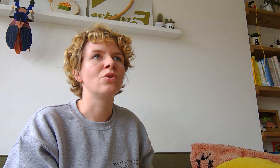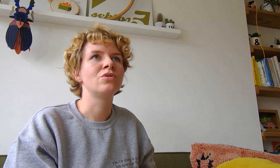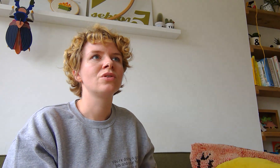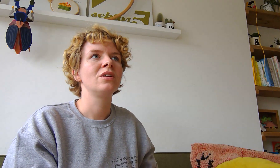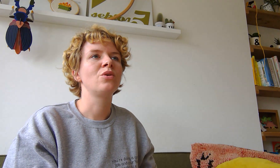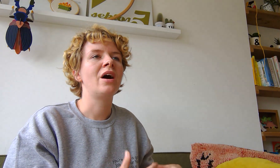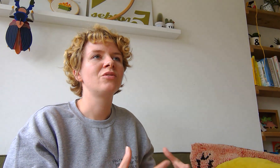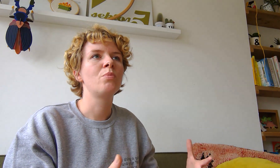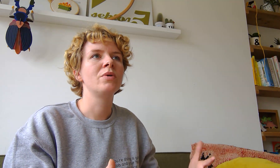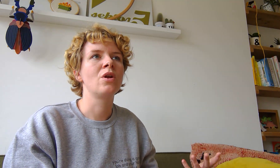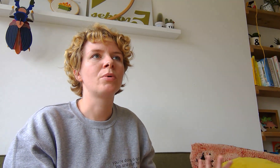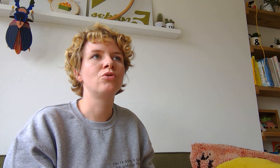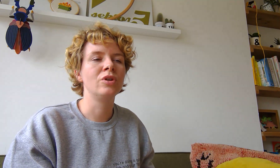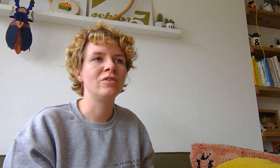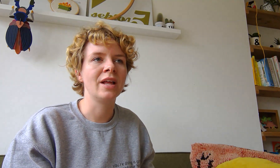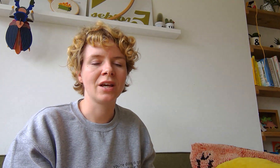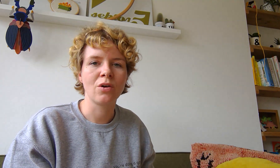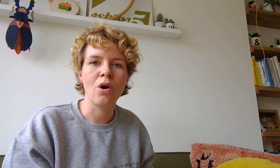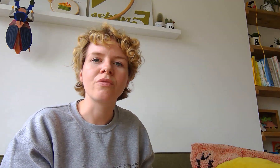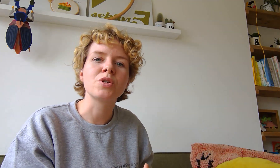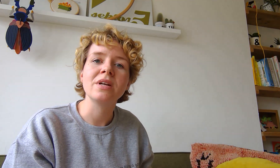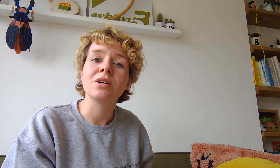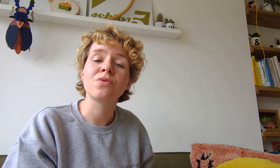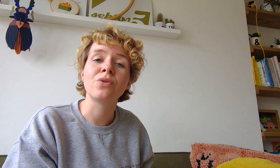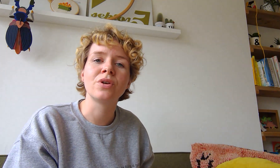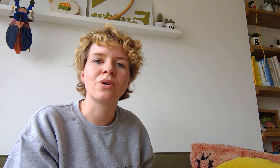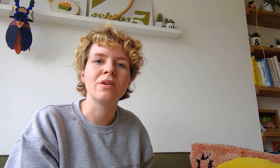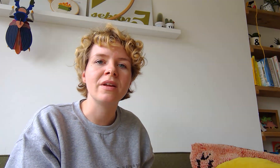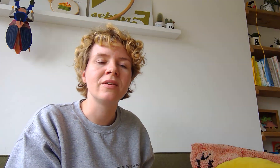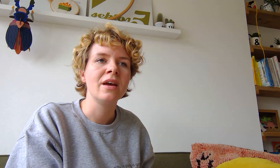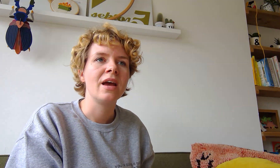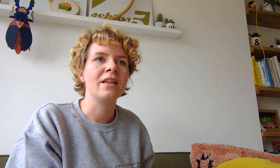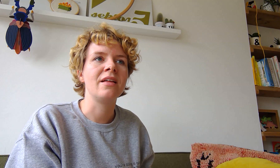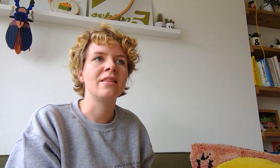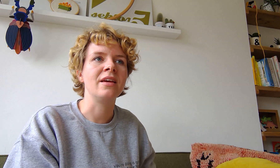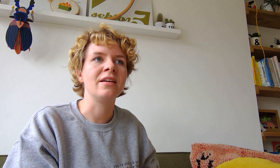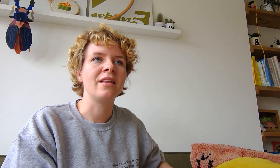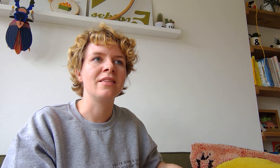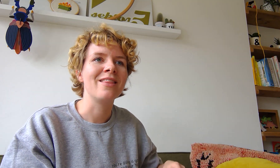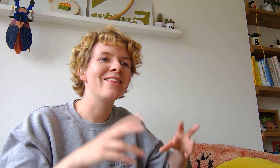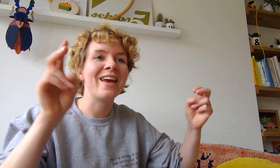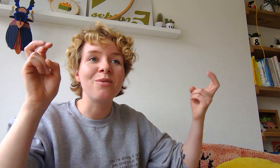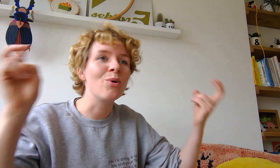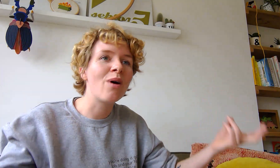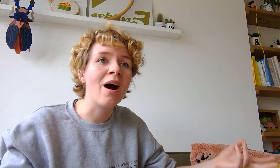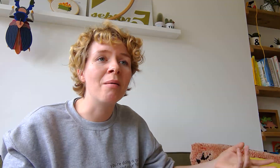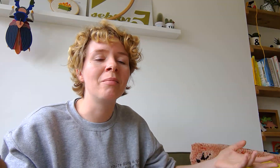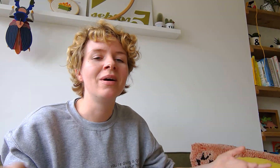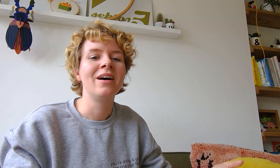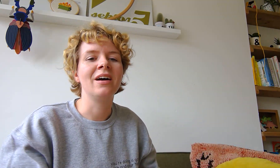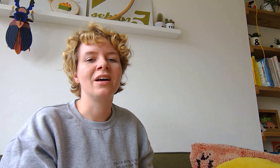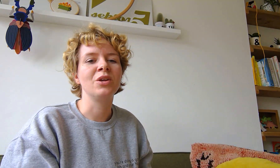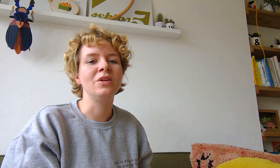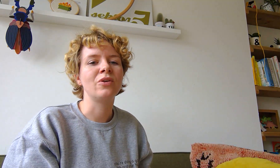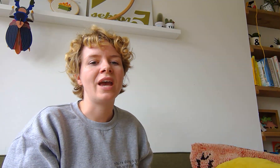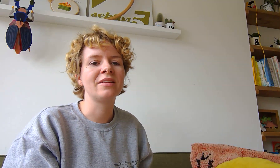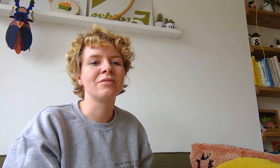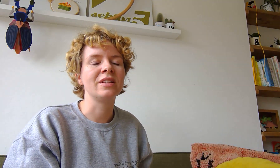can't open an opportunity like a call for speakers for your event and then think that they will come. You need to actively